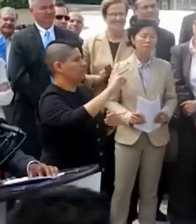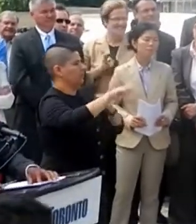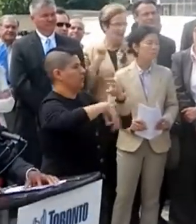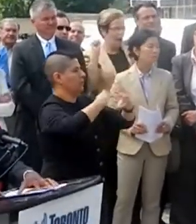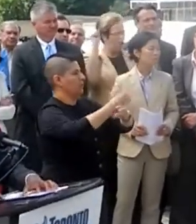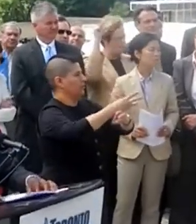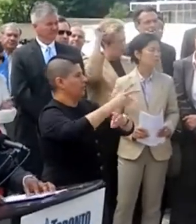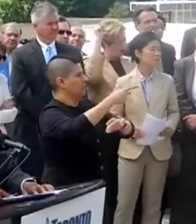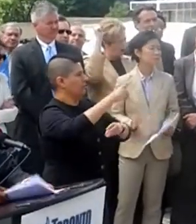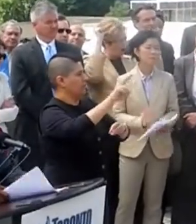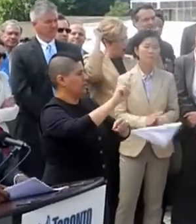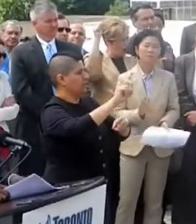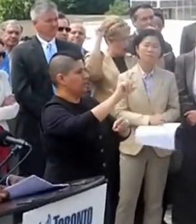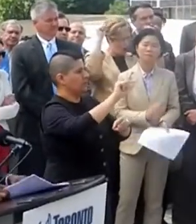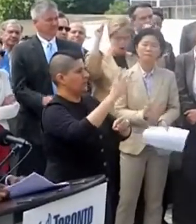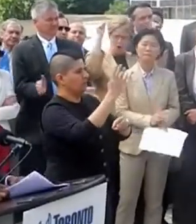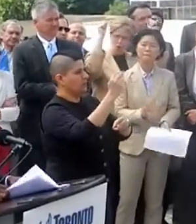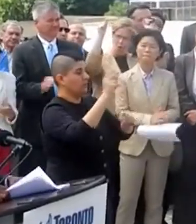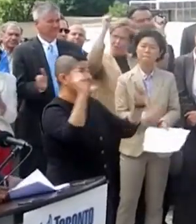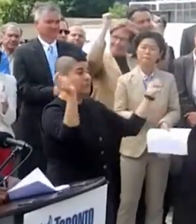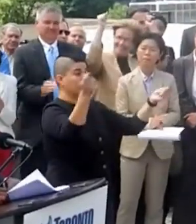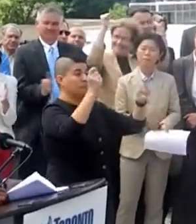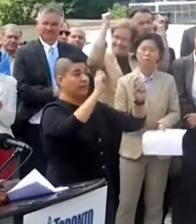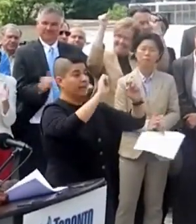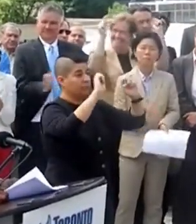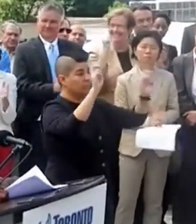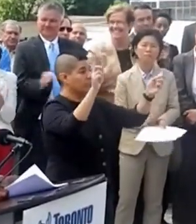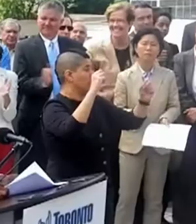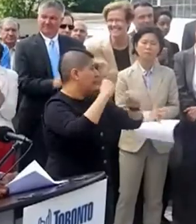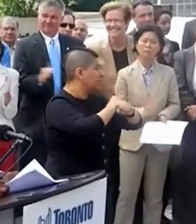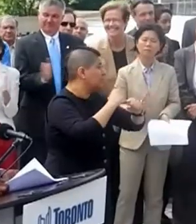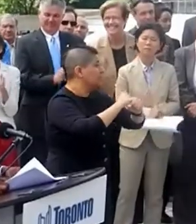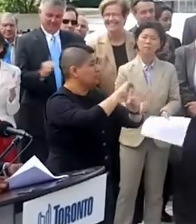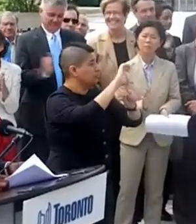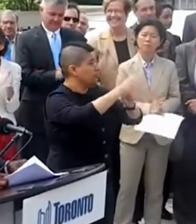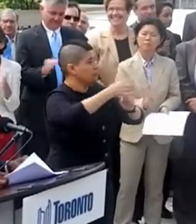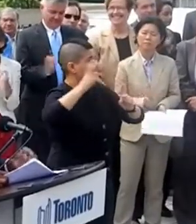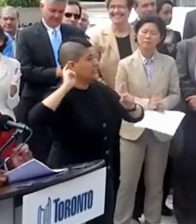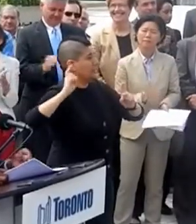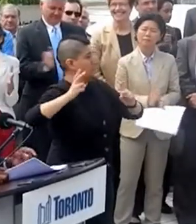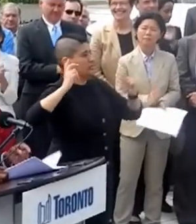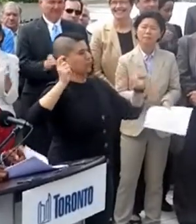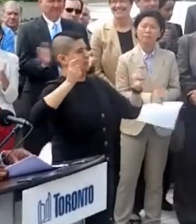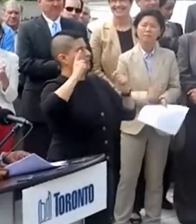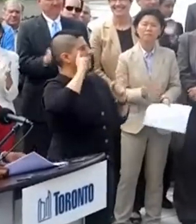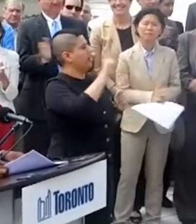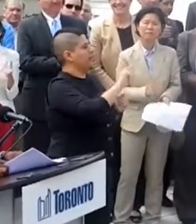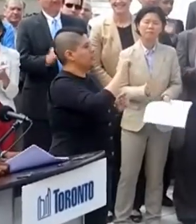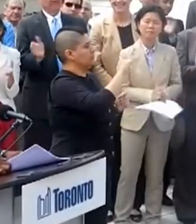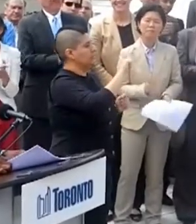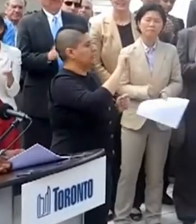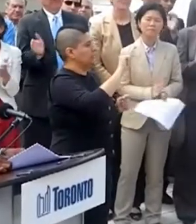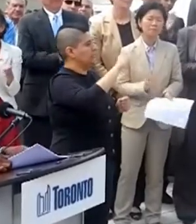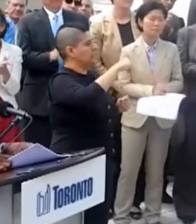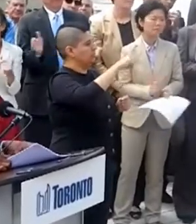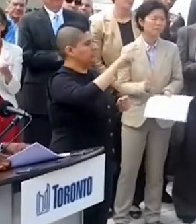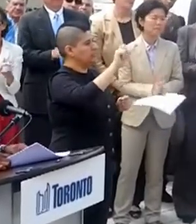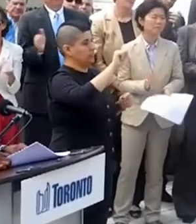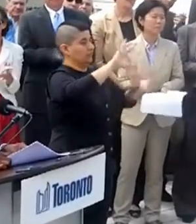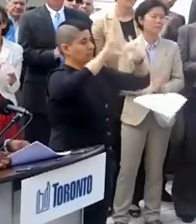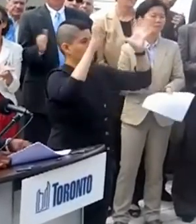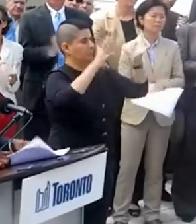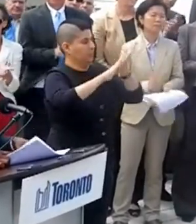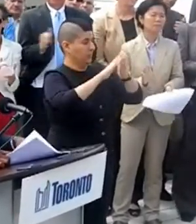an international celebration of education, activism, culture and history of the LGBTIQQ communities